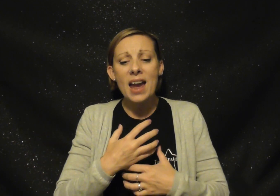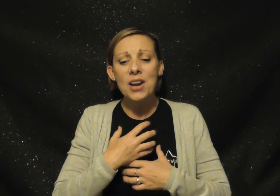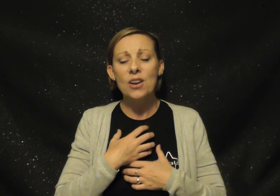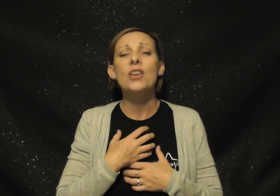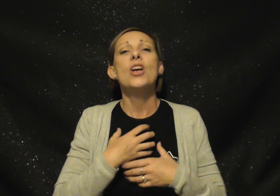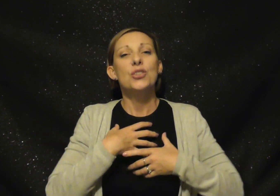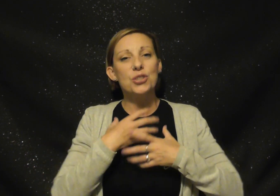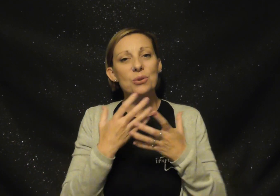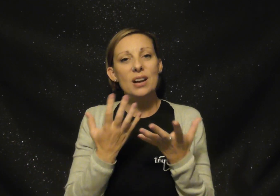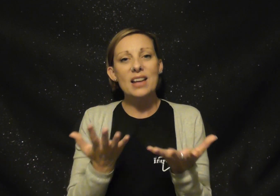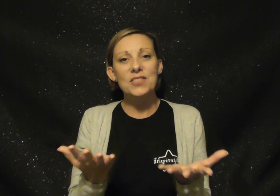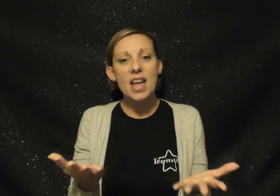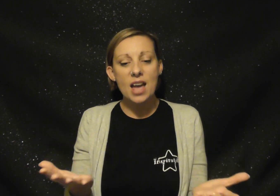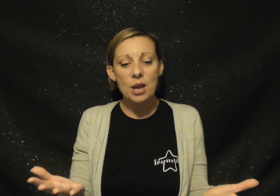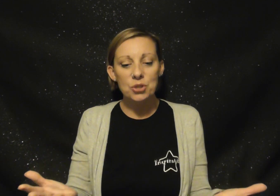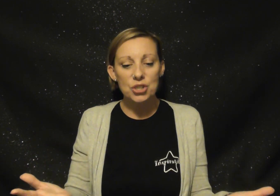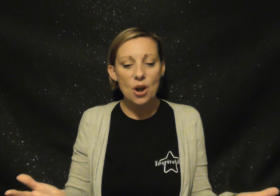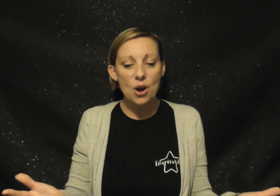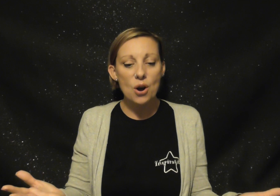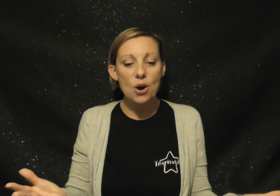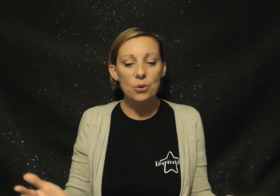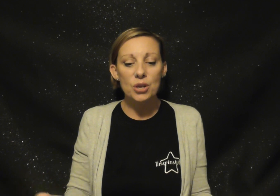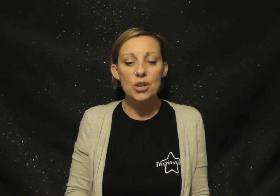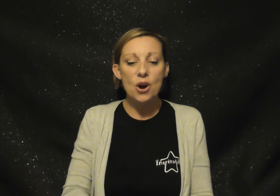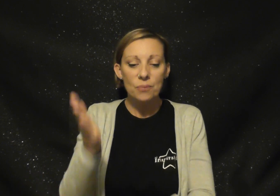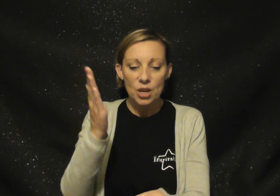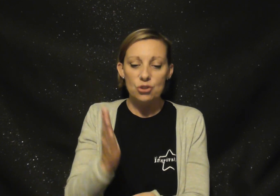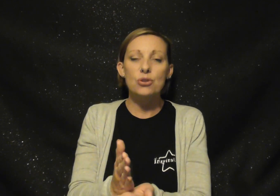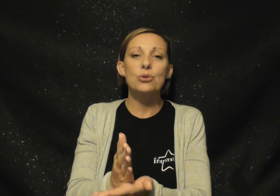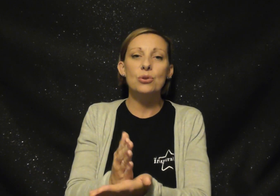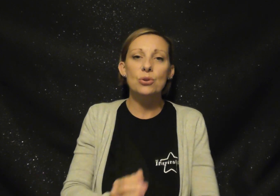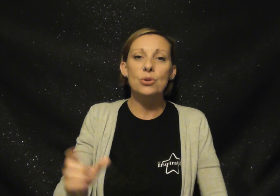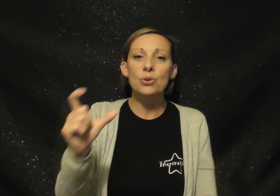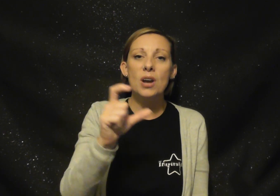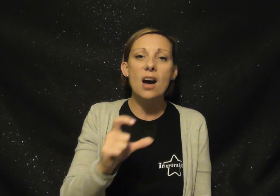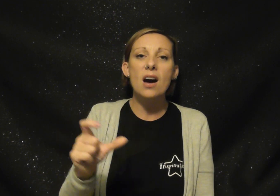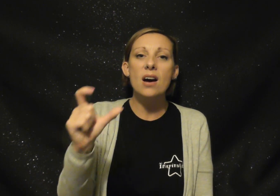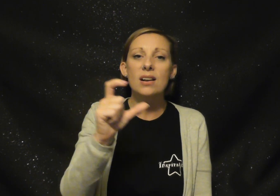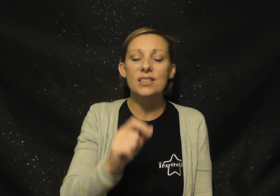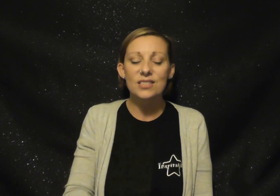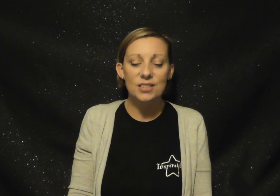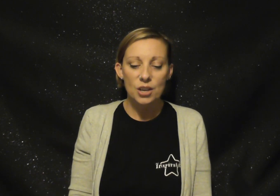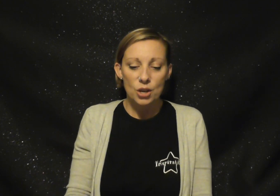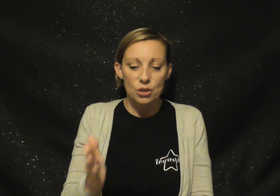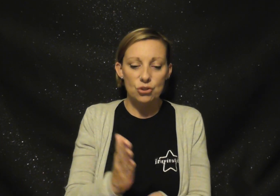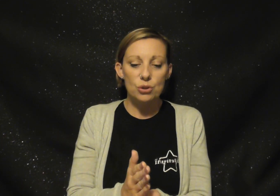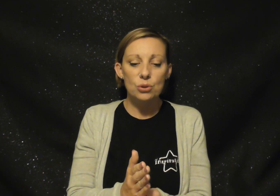to let them show your true colours, true